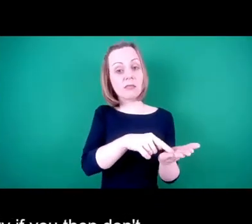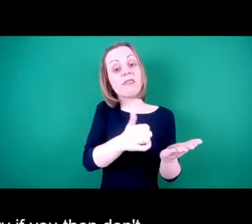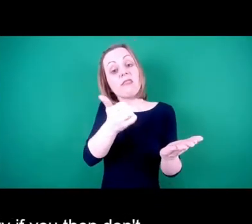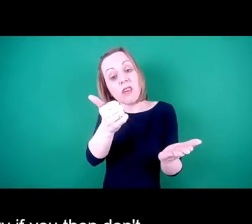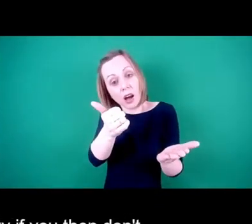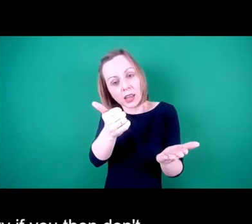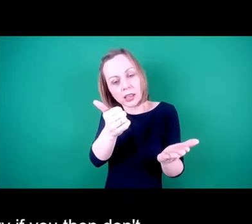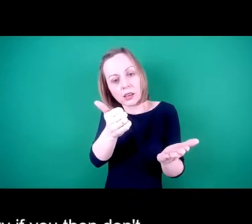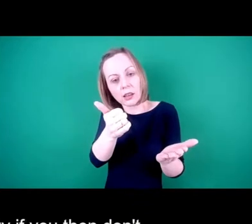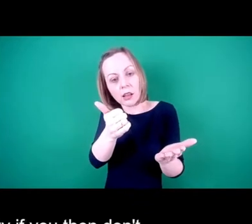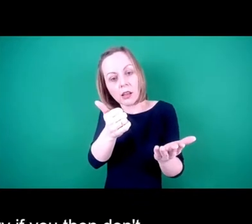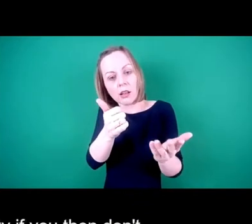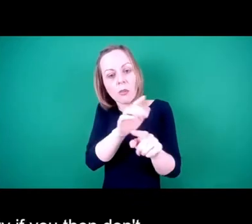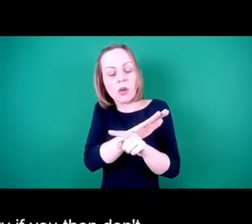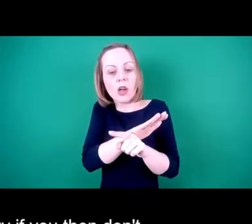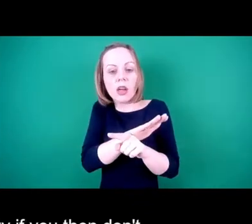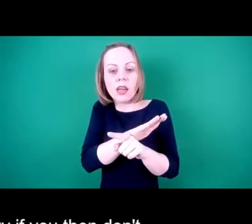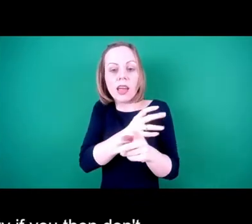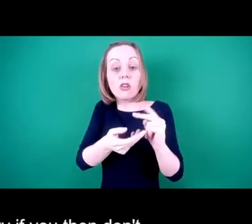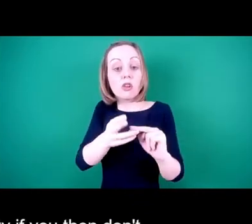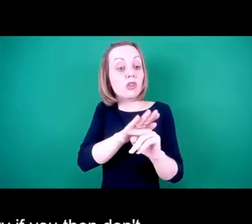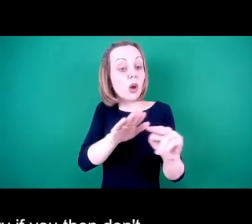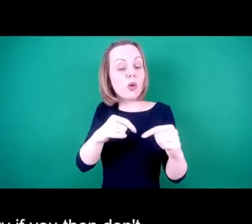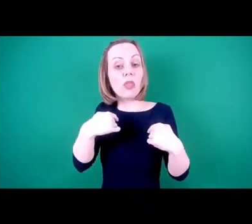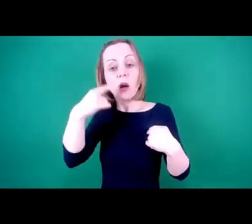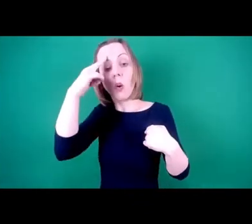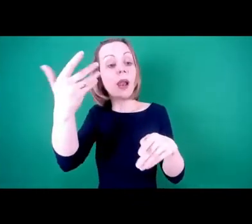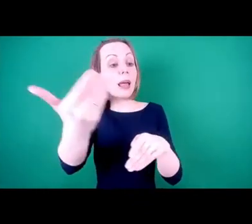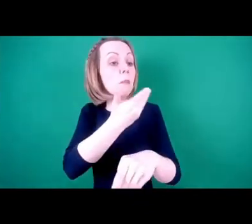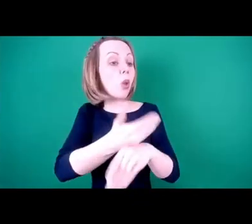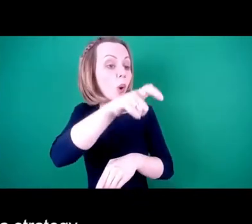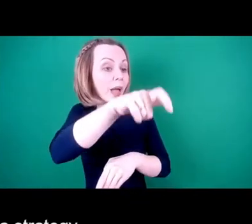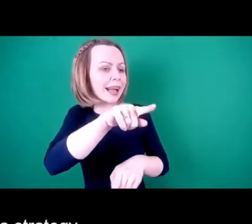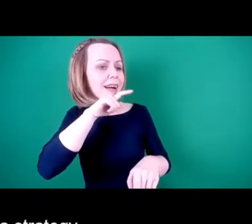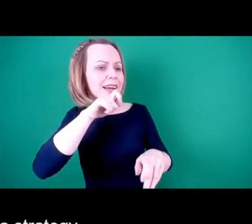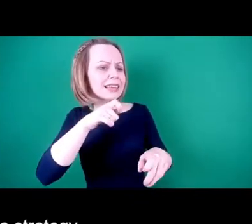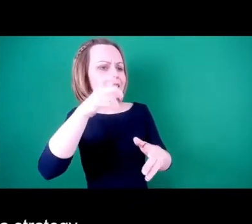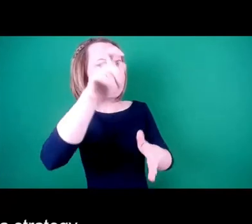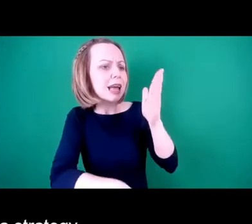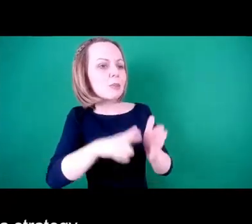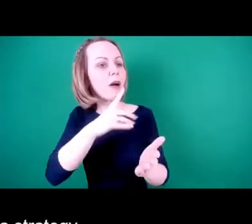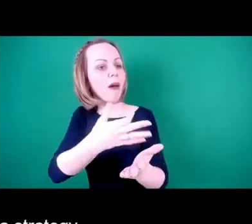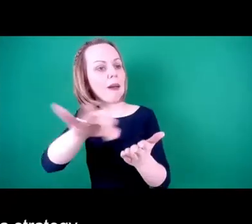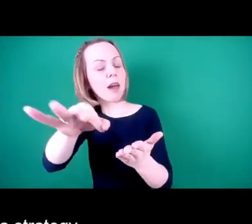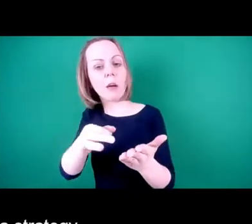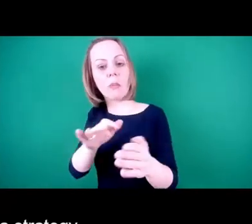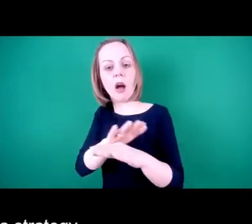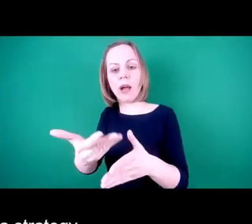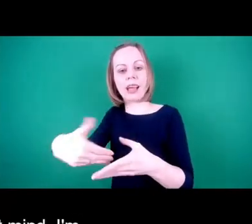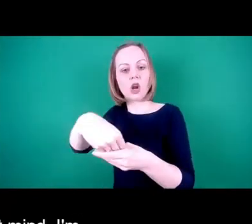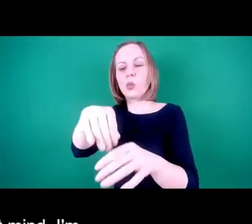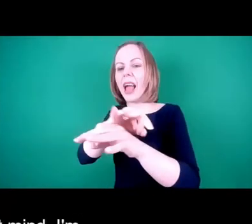diversity if you then don't include me in anything you do thereafter. And so I have a strategy for,